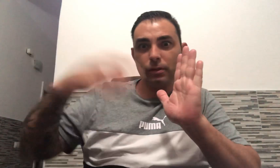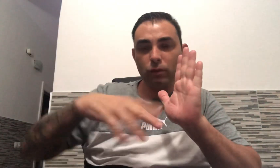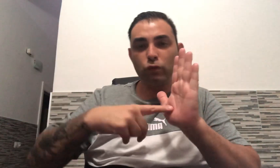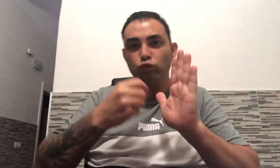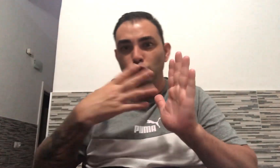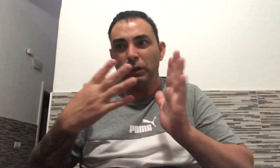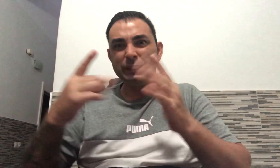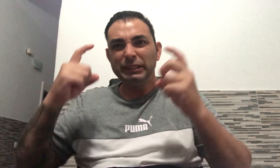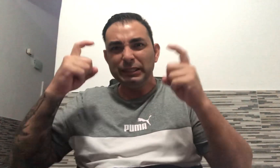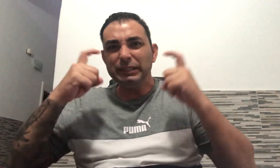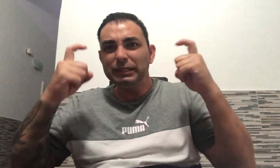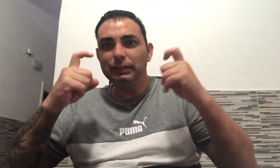I'm